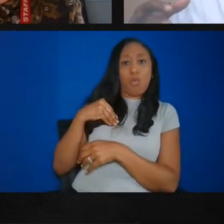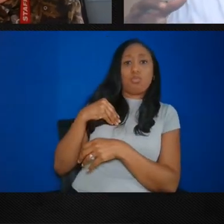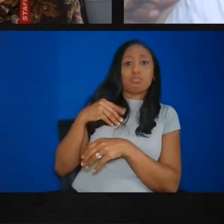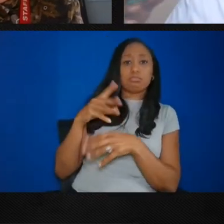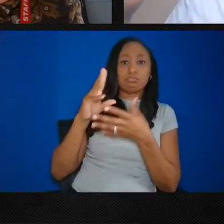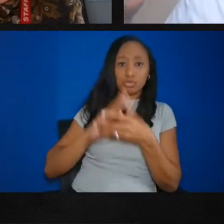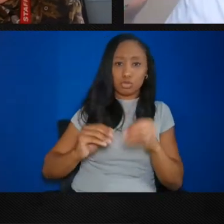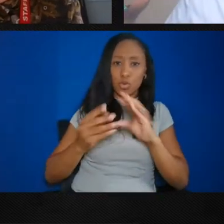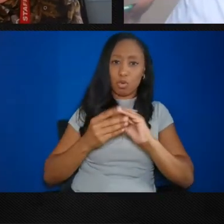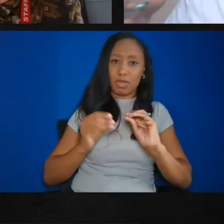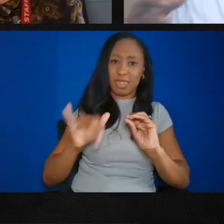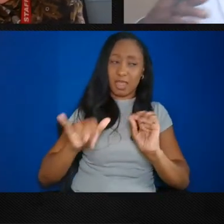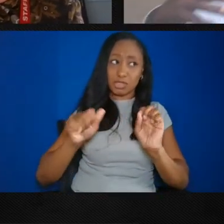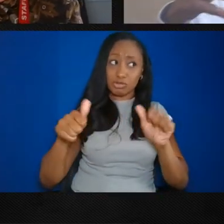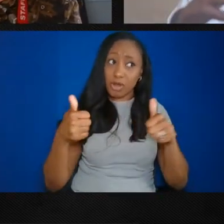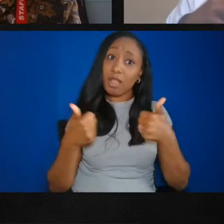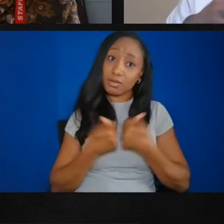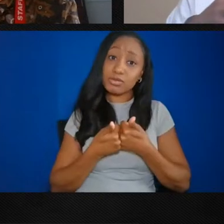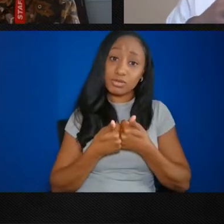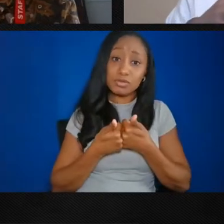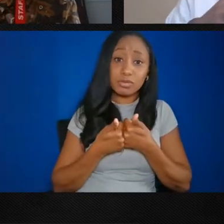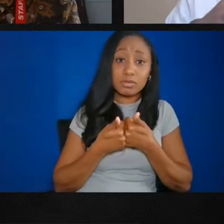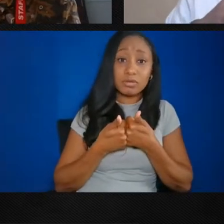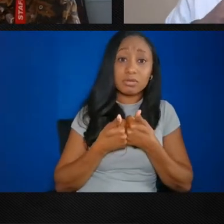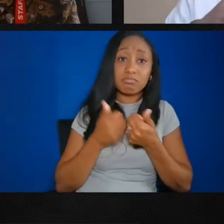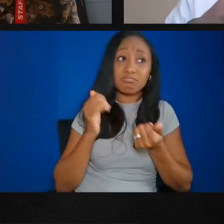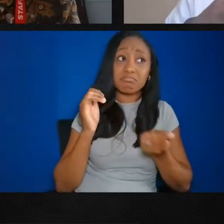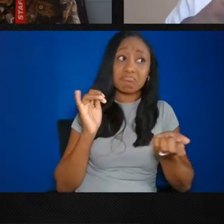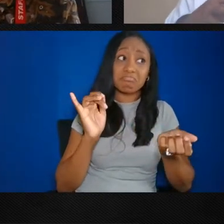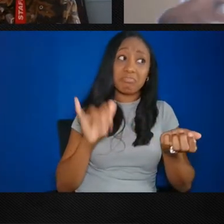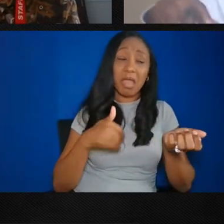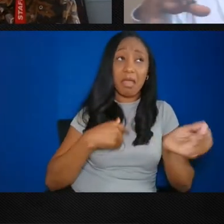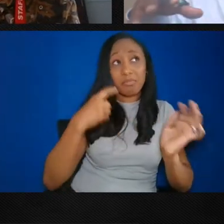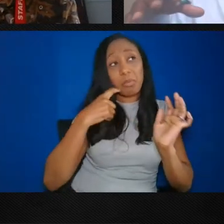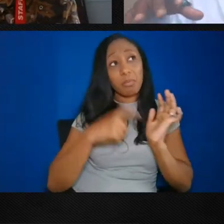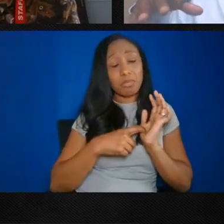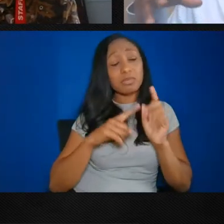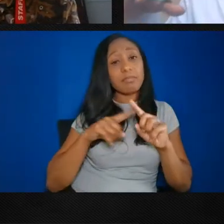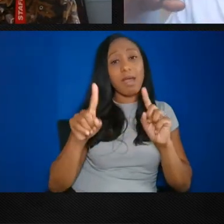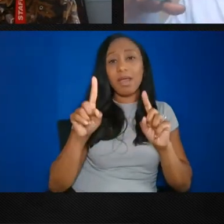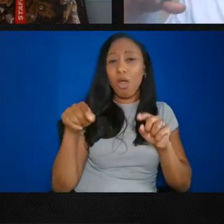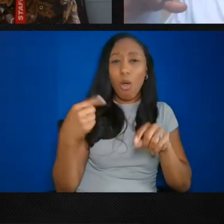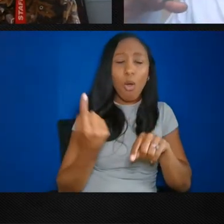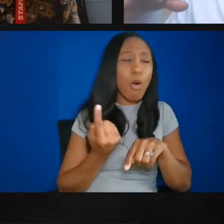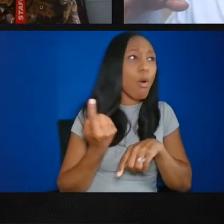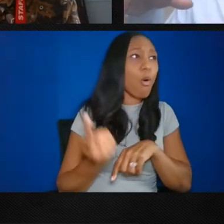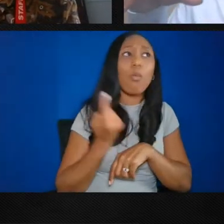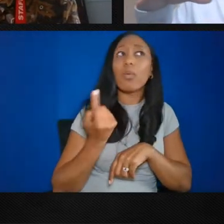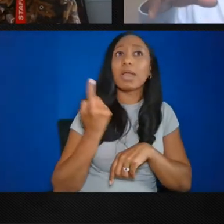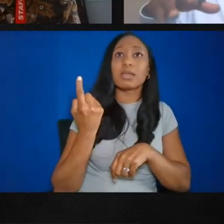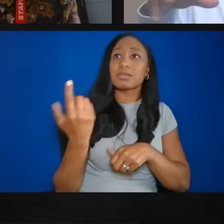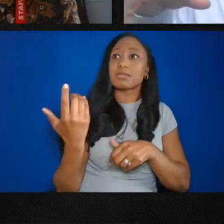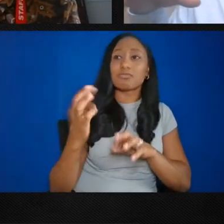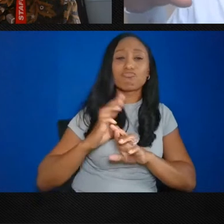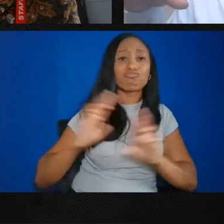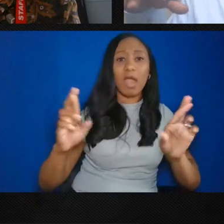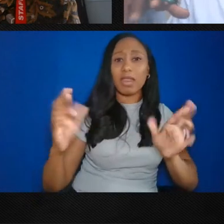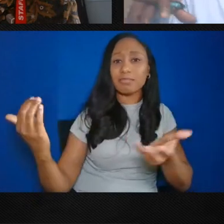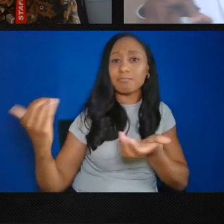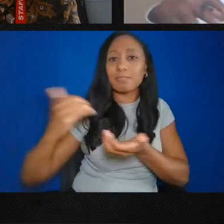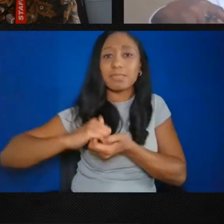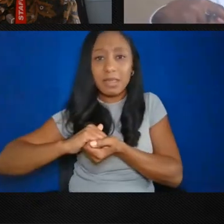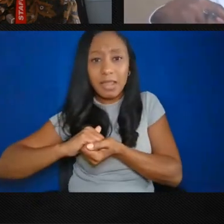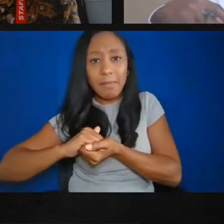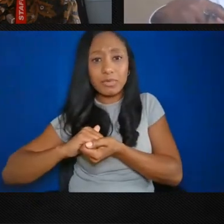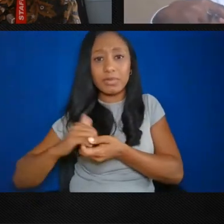challenge that I've found. But I've always been collaborative in nature. We can't do it